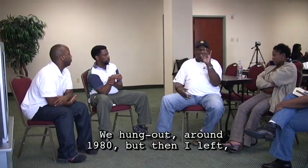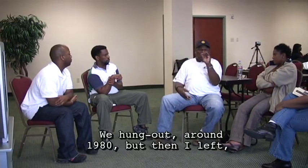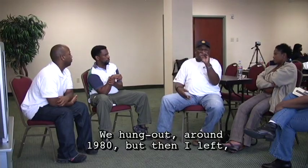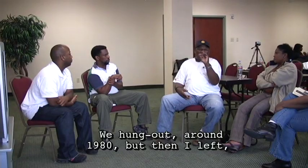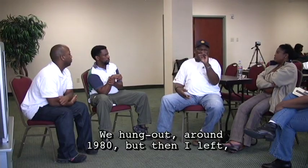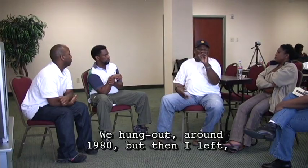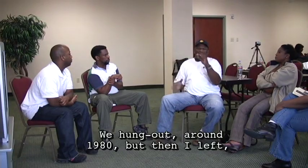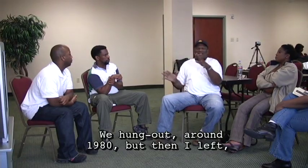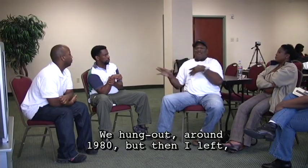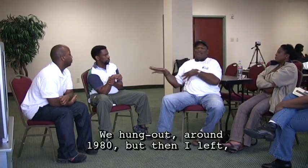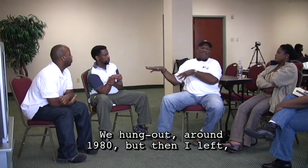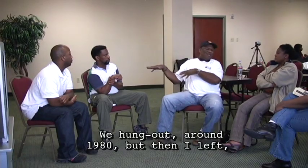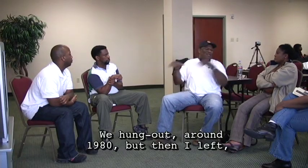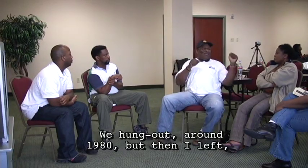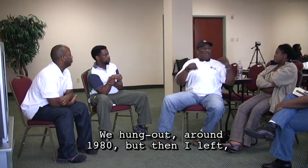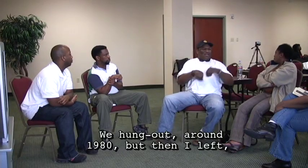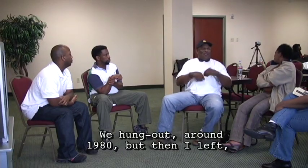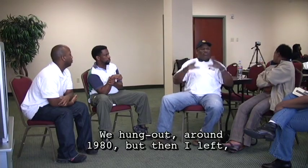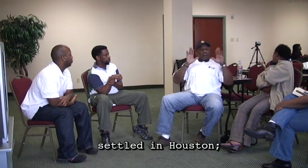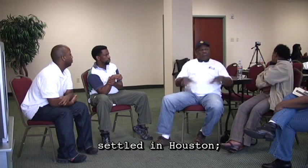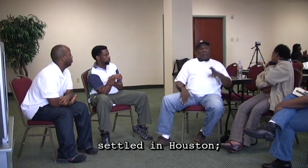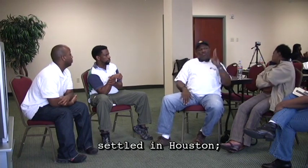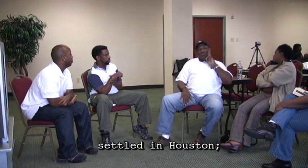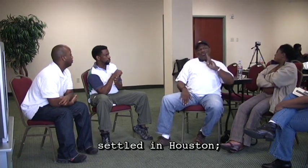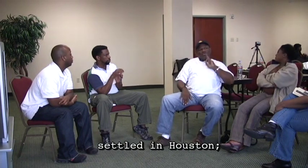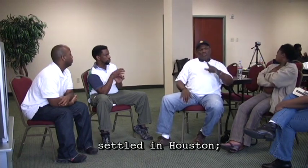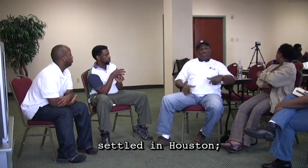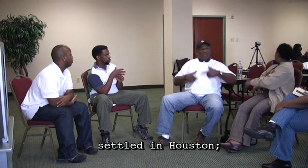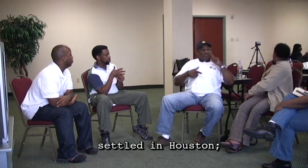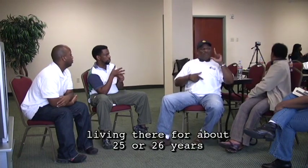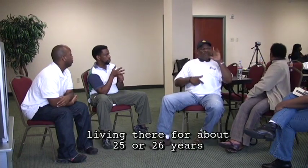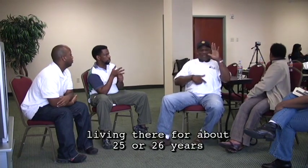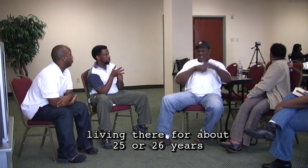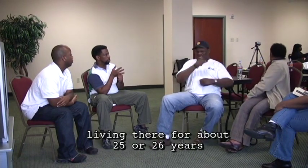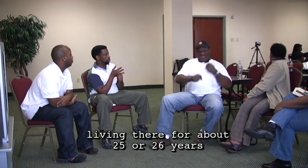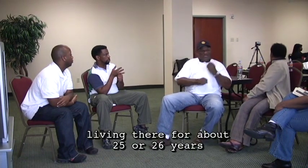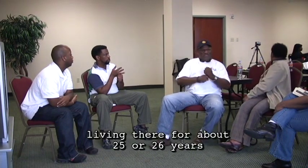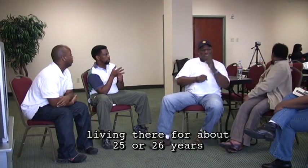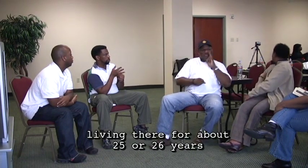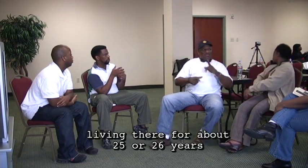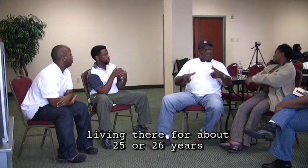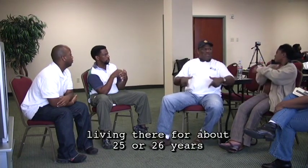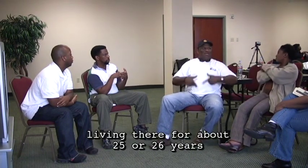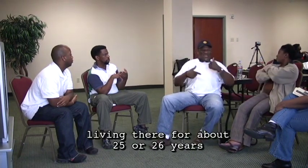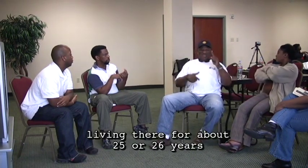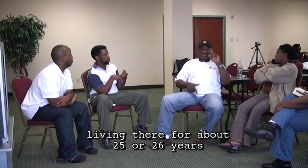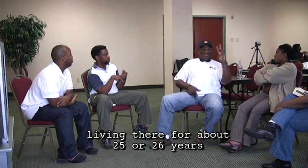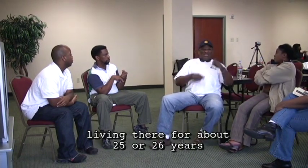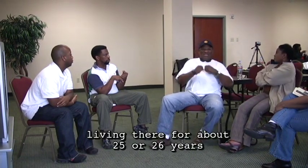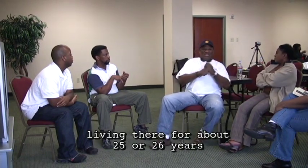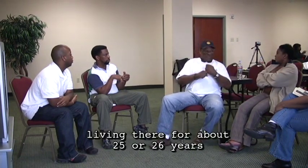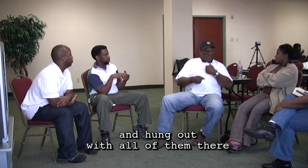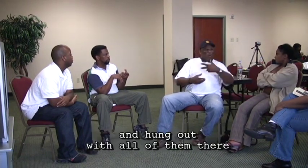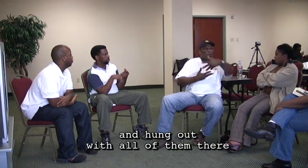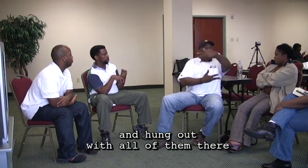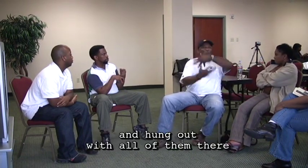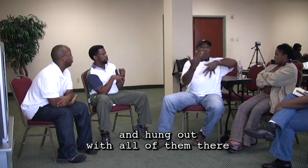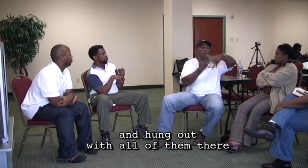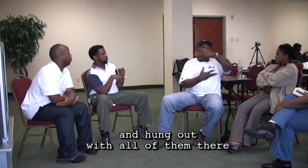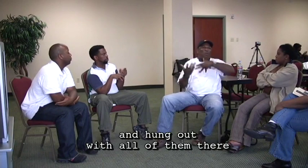We hung out around 1980, but then I left, settled in Houston, living there for about 25 or 26 years. Hung out with all of